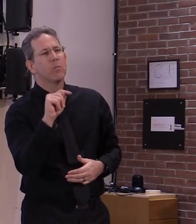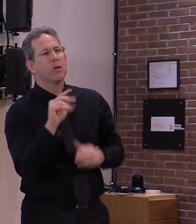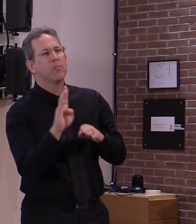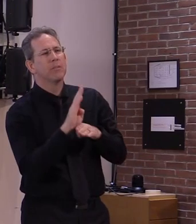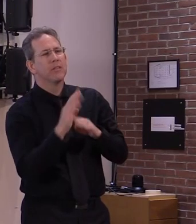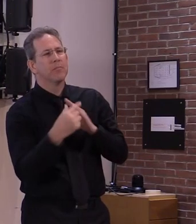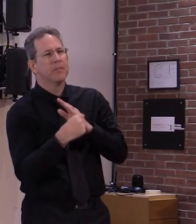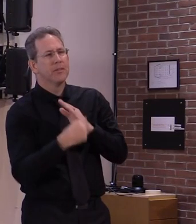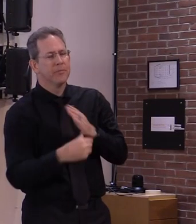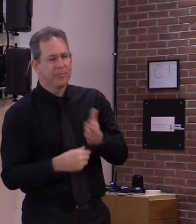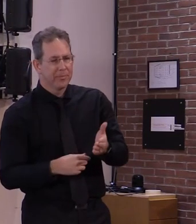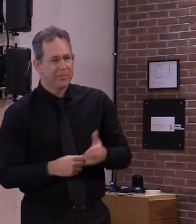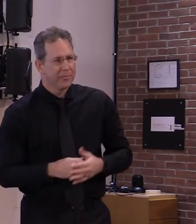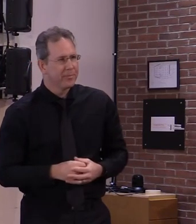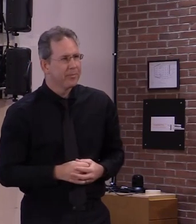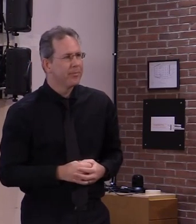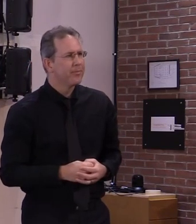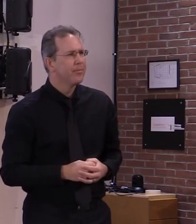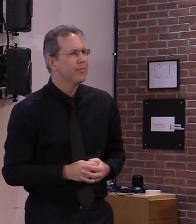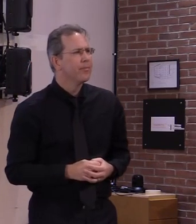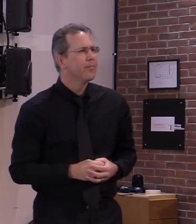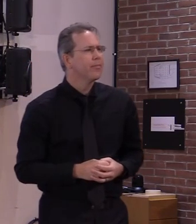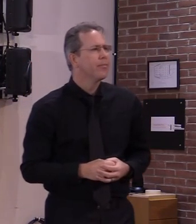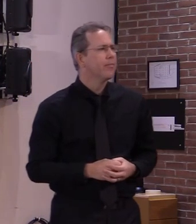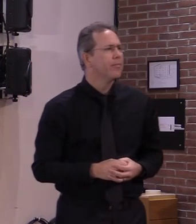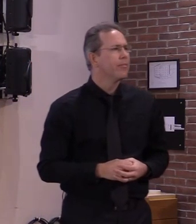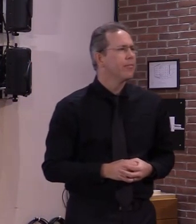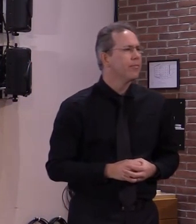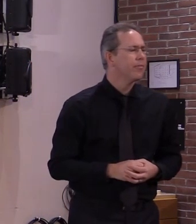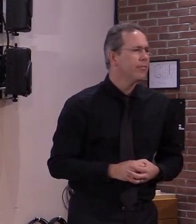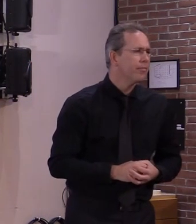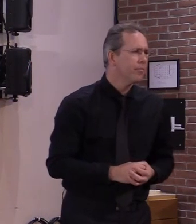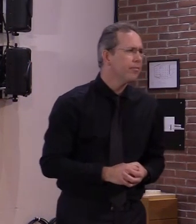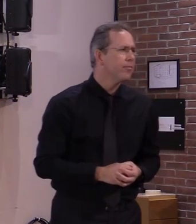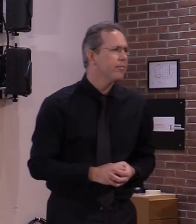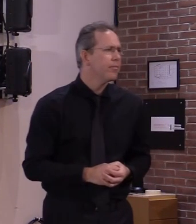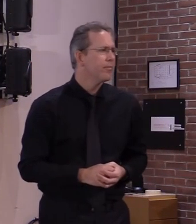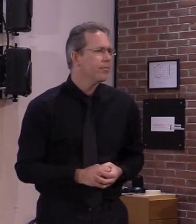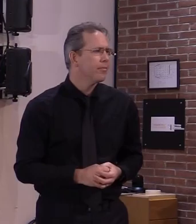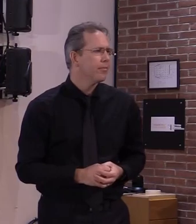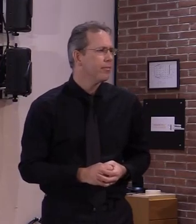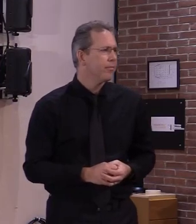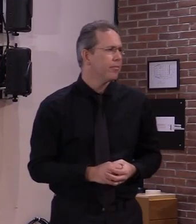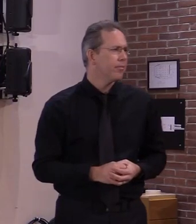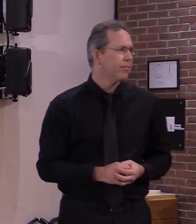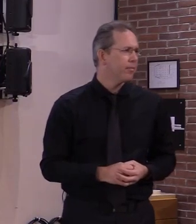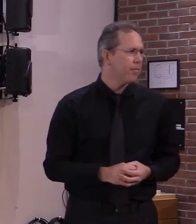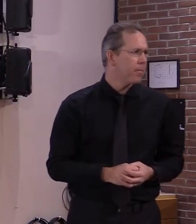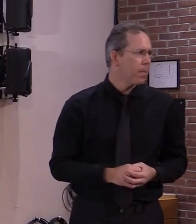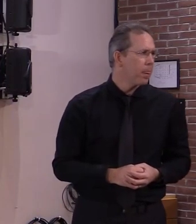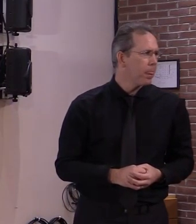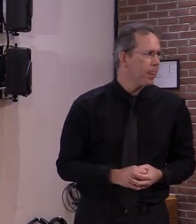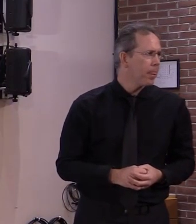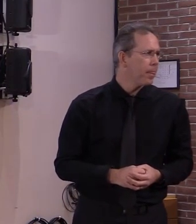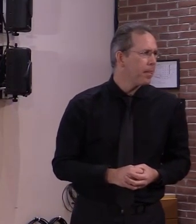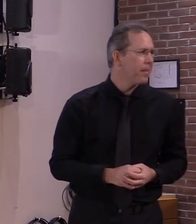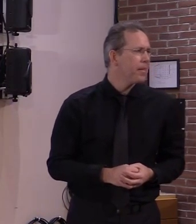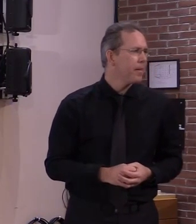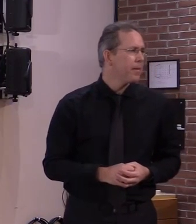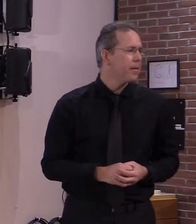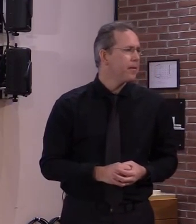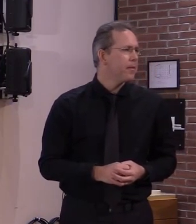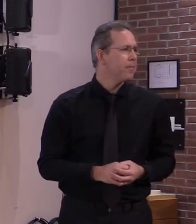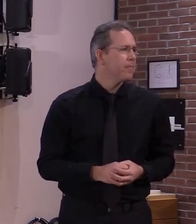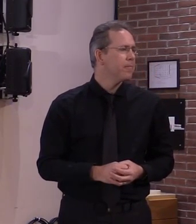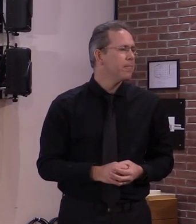does not include the the 1200 on immediate payments but it does include extending the the regular ui and the